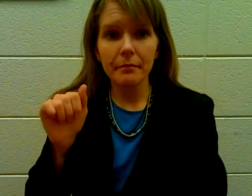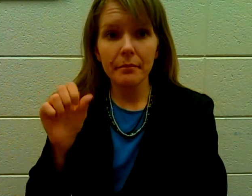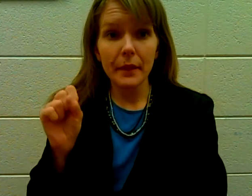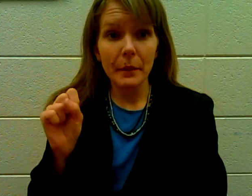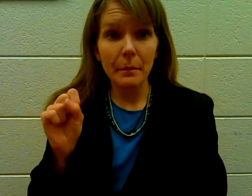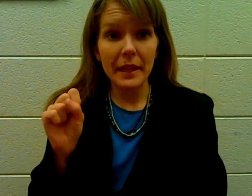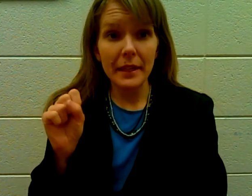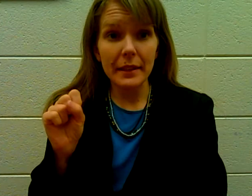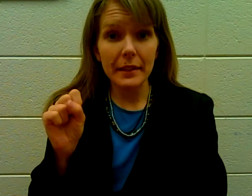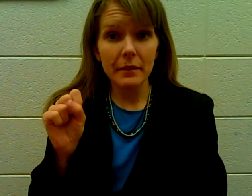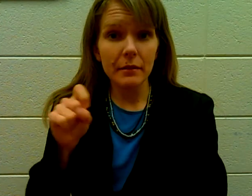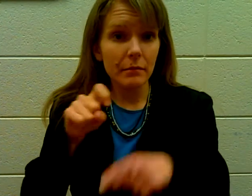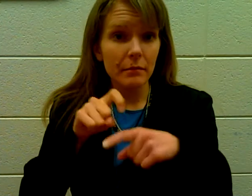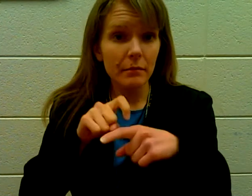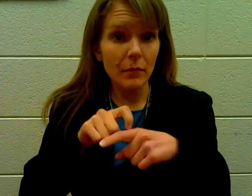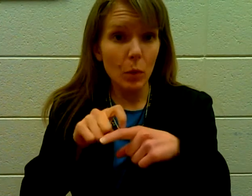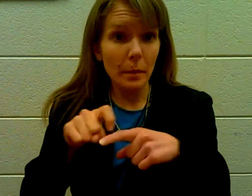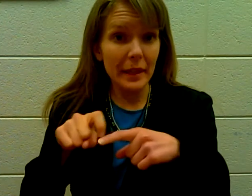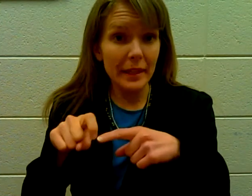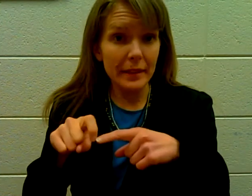Peas. Peas.